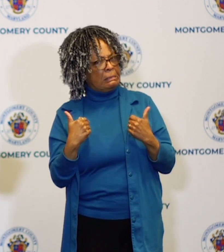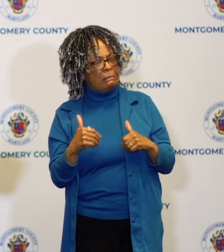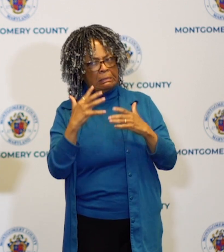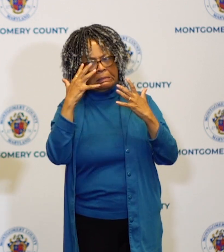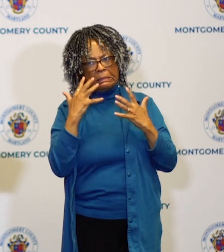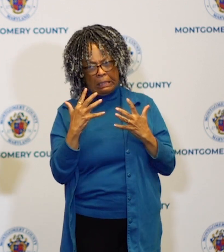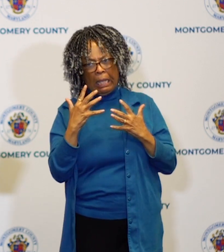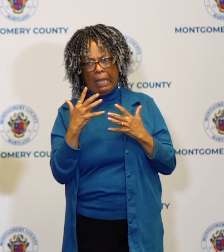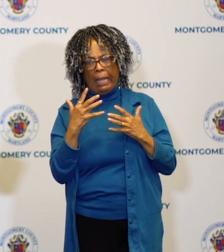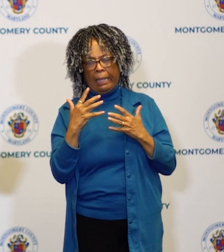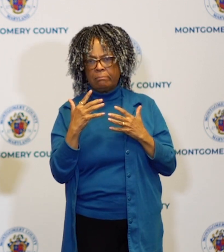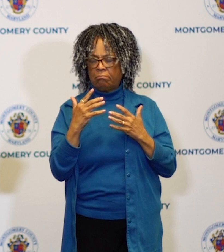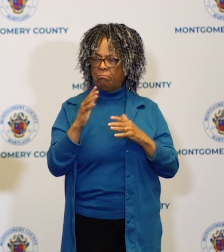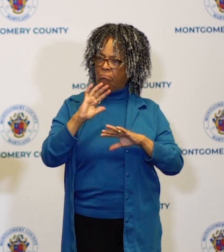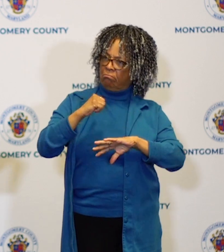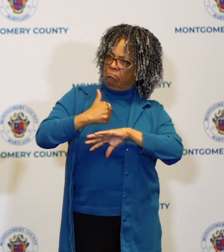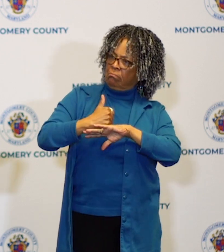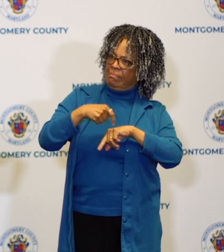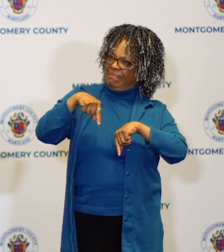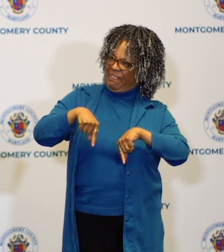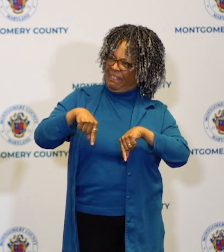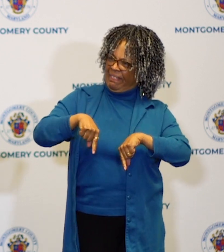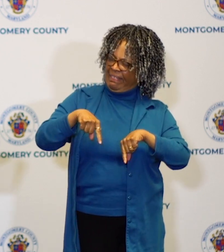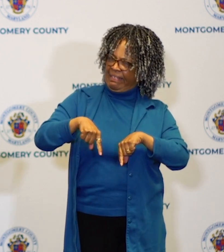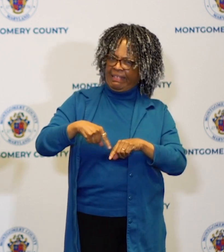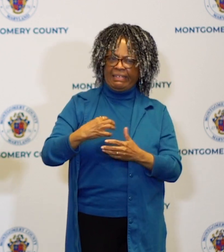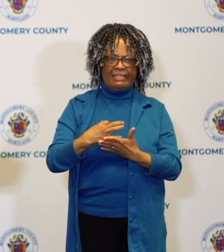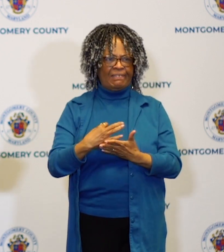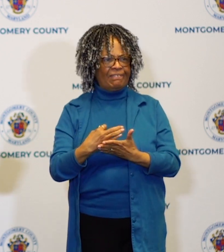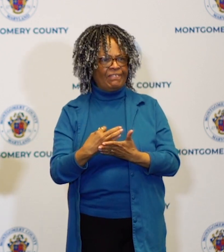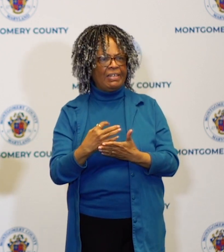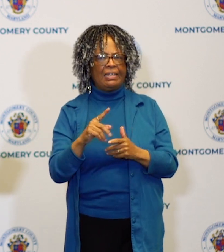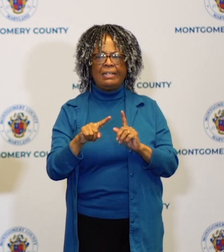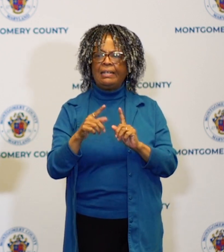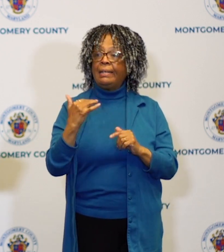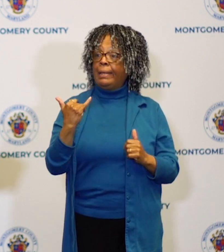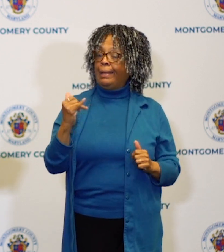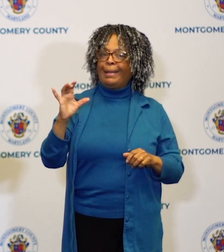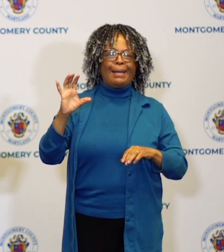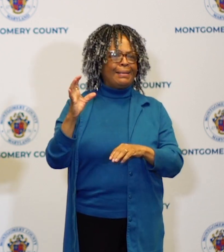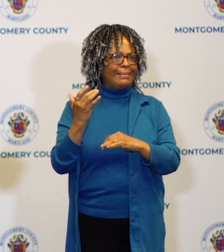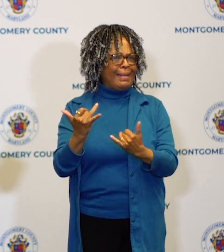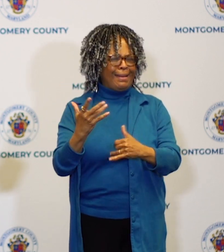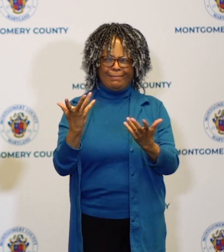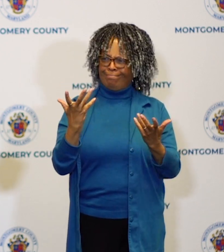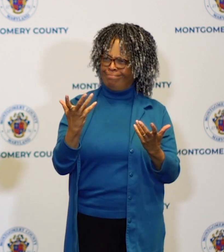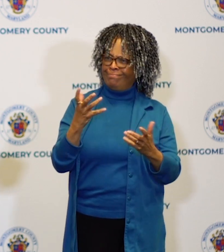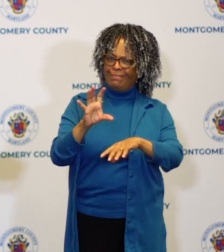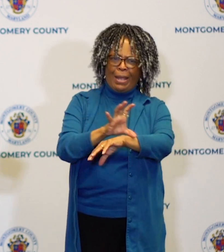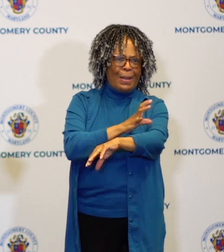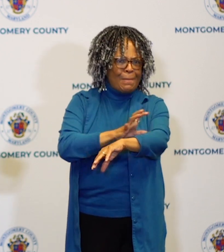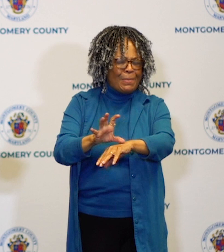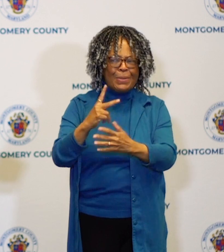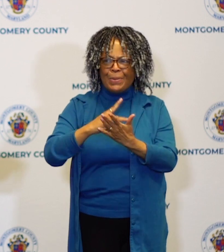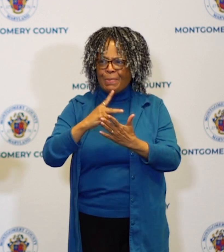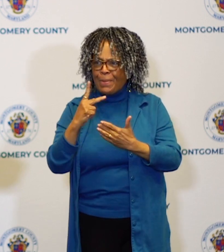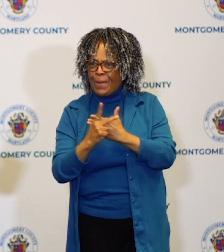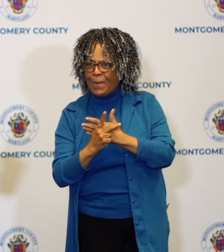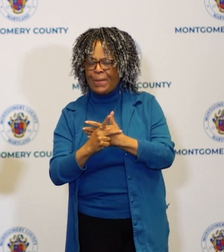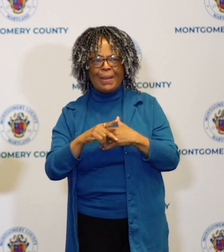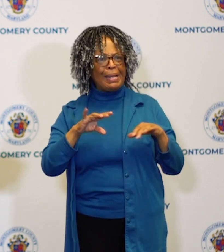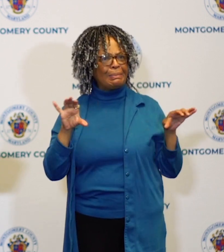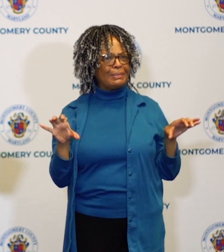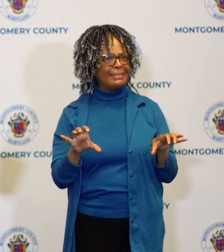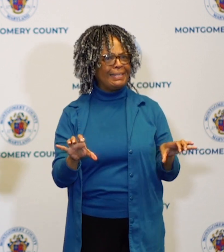this money where I could have put it into feeding programs in Montgomery County or rental assistance in Montgomery County if everybody were just acting